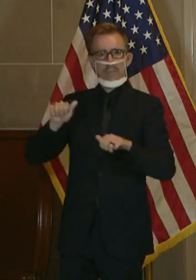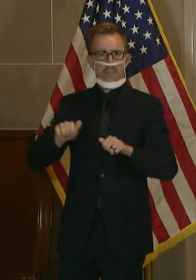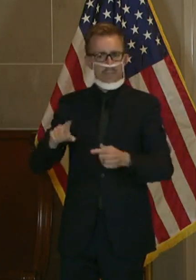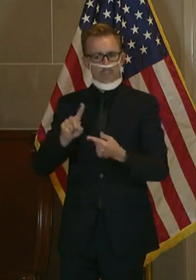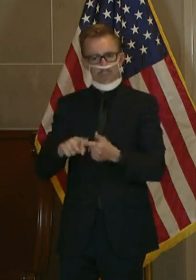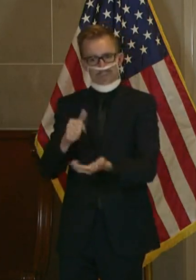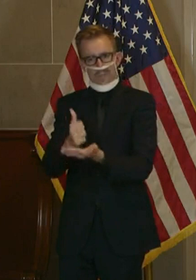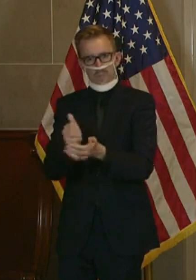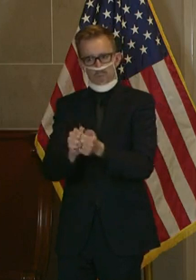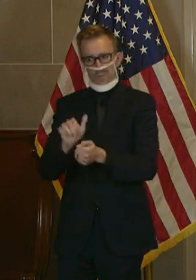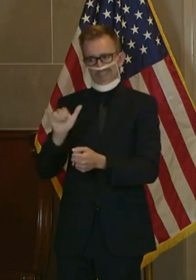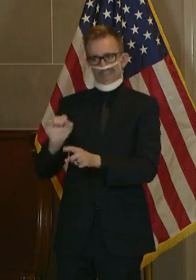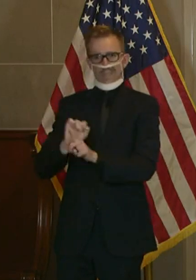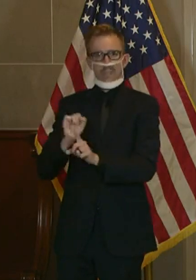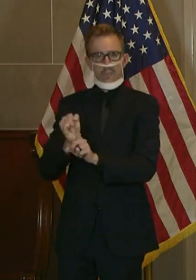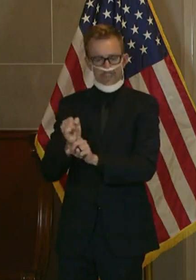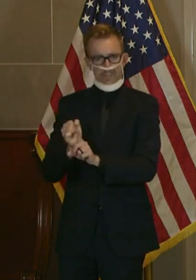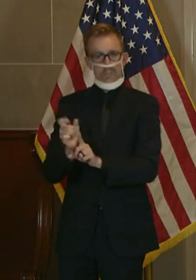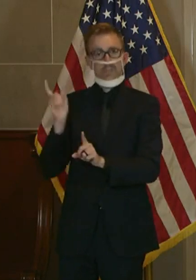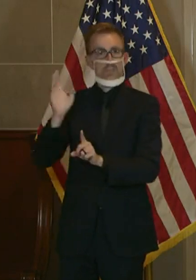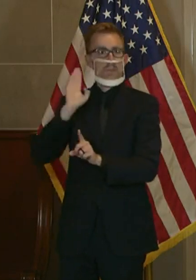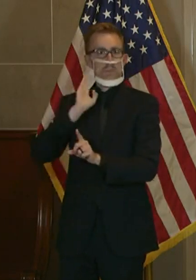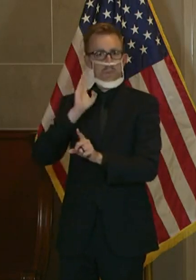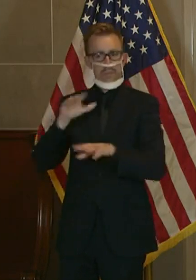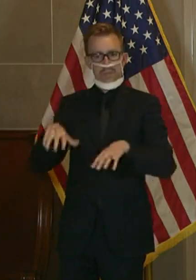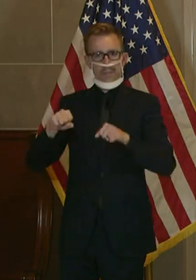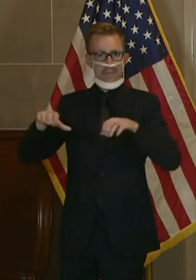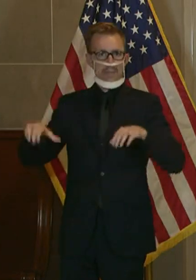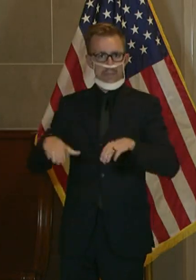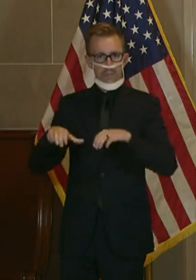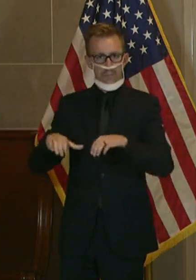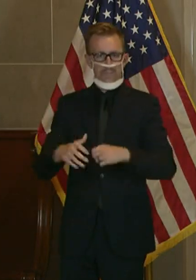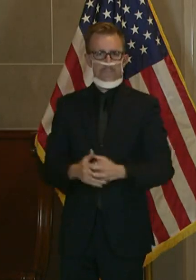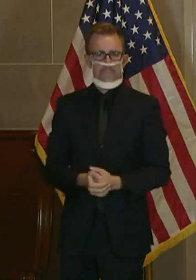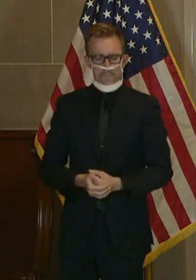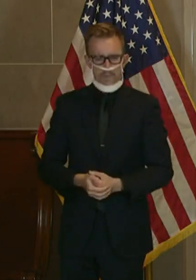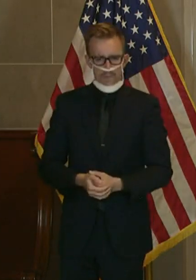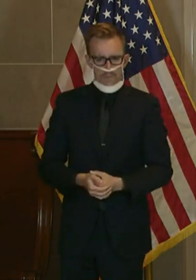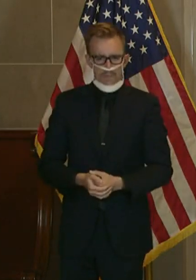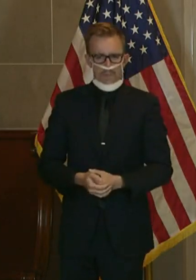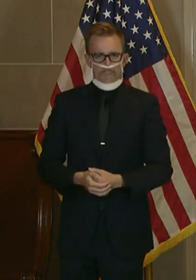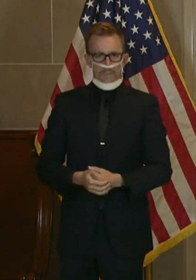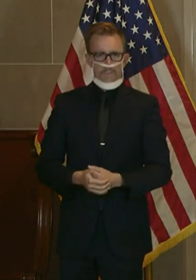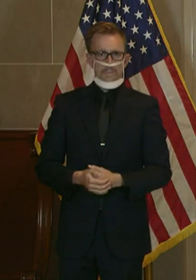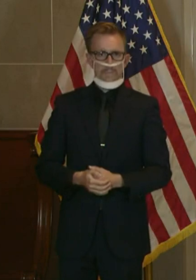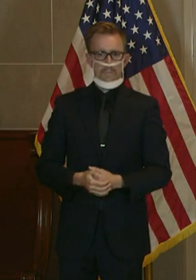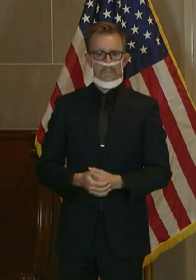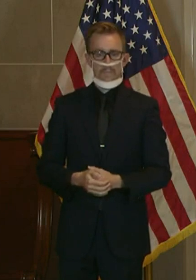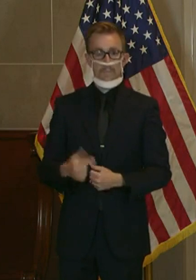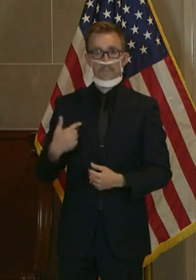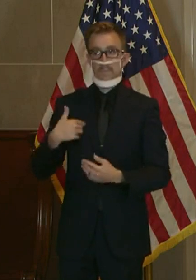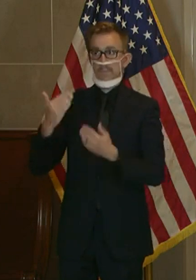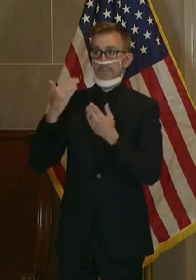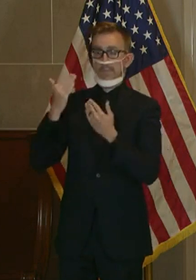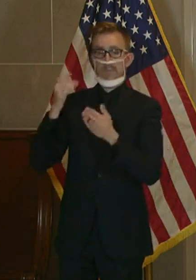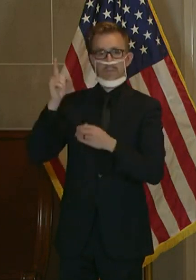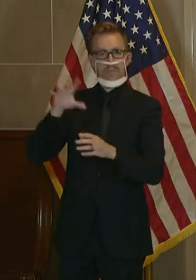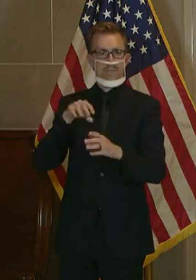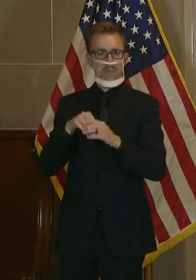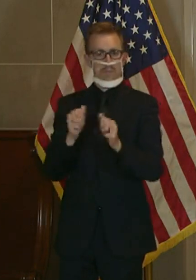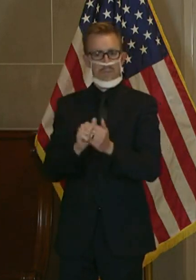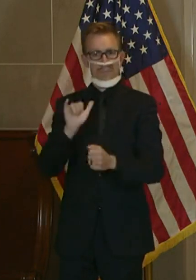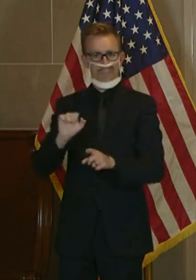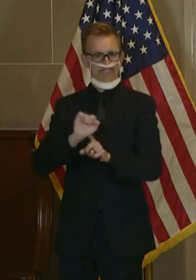situation and that he would be taking action to do that. I'm thankful that he's getting involved in this